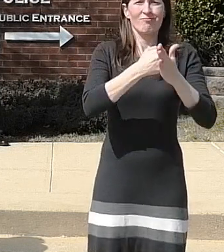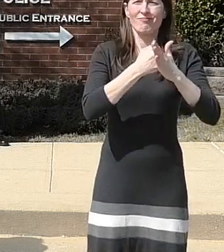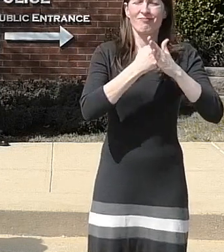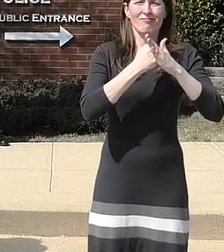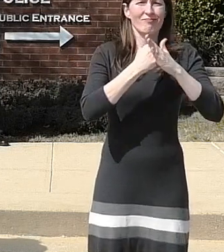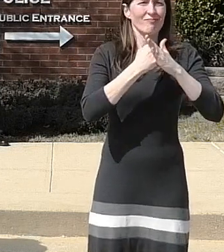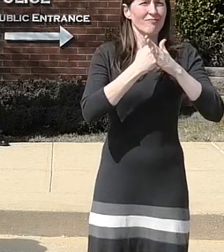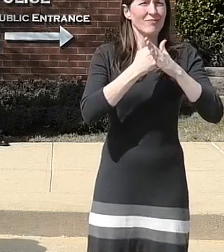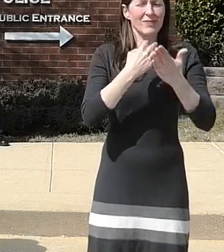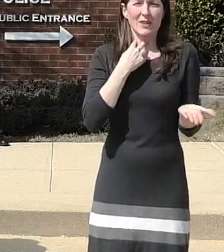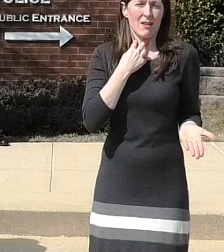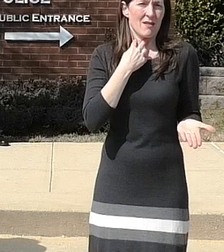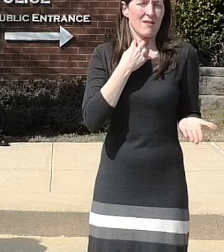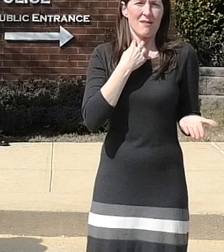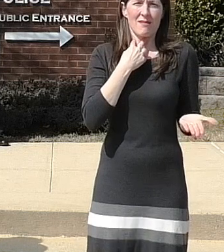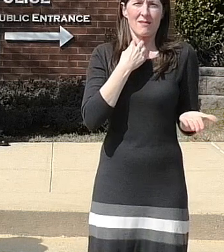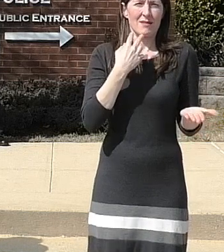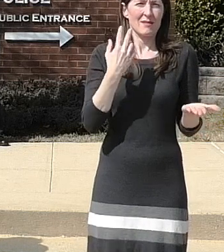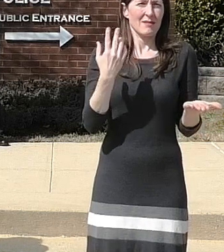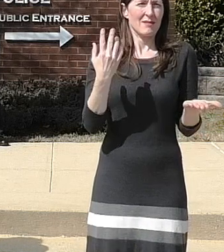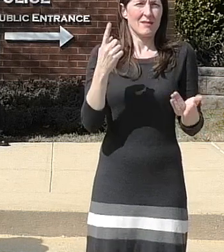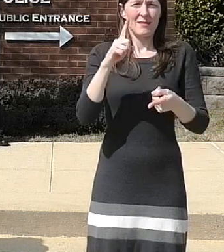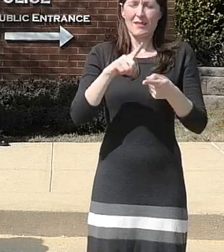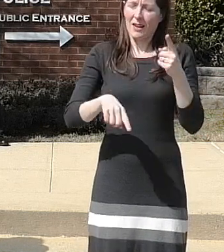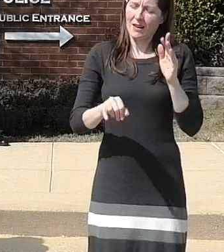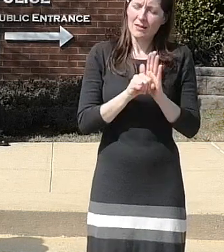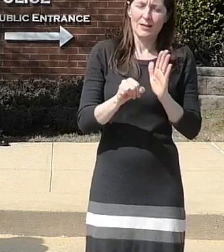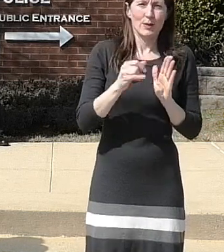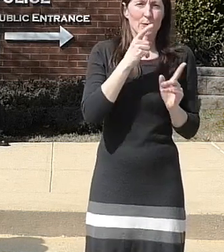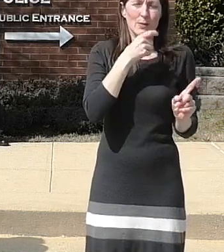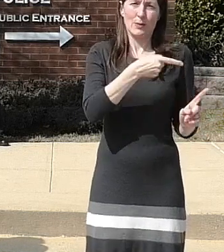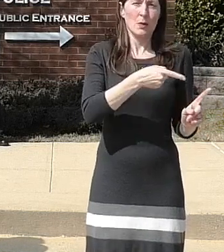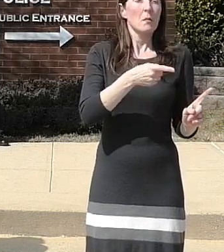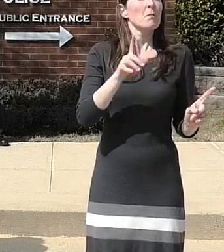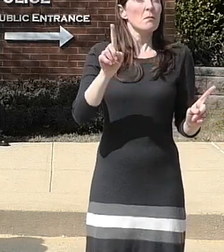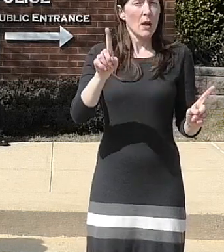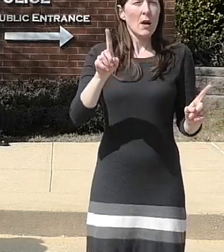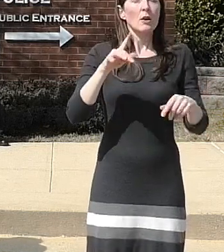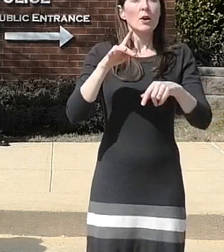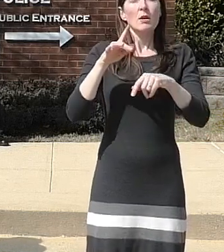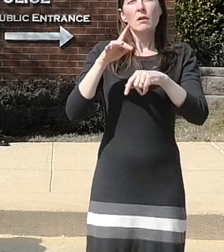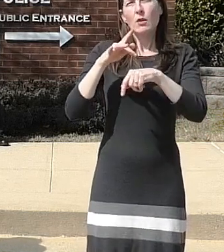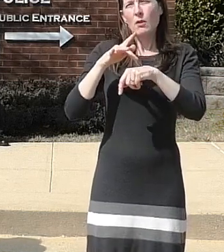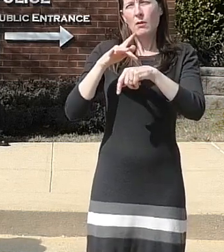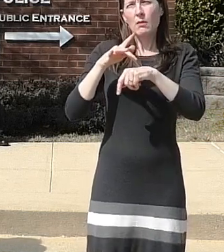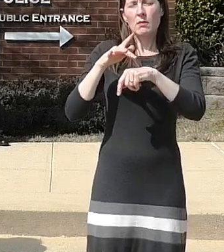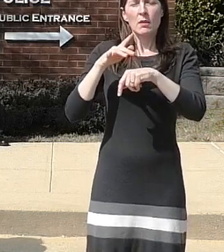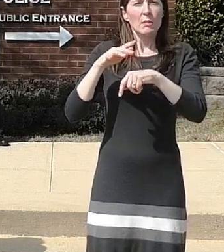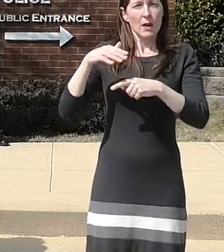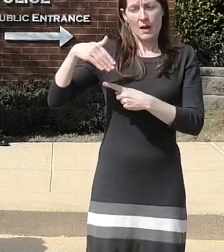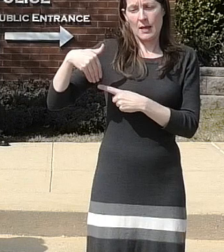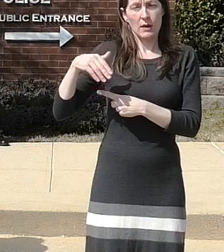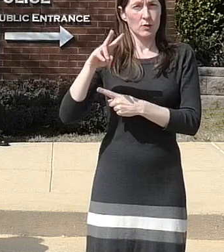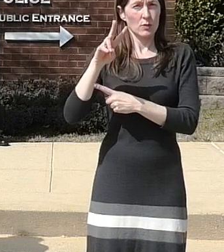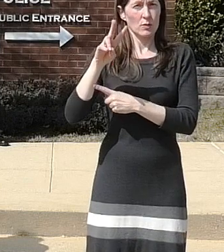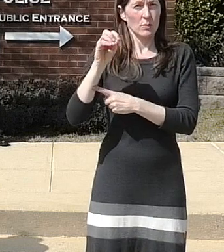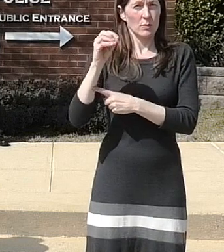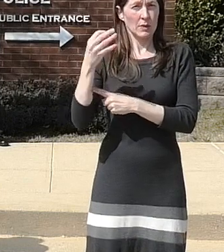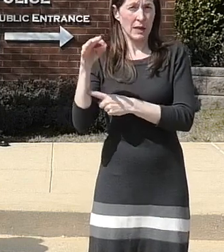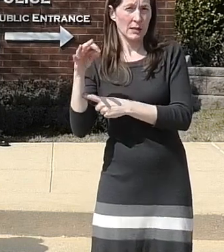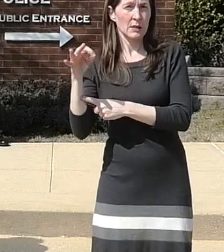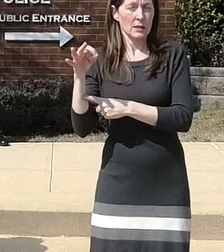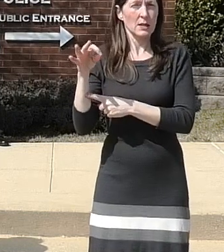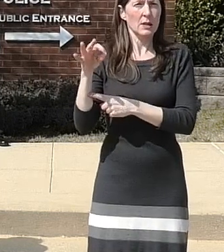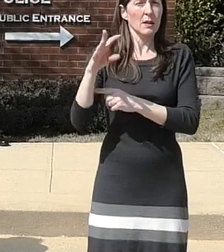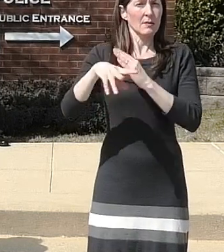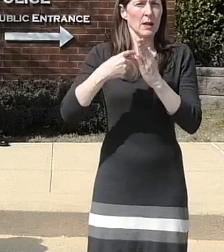as detective smith said somewhere around early 2020 well i guess late 2019 they put out a video i didn't happen to